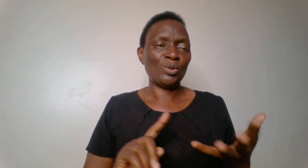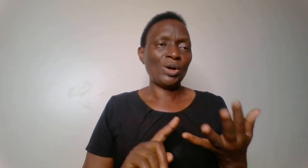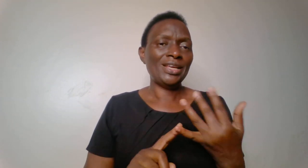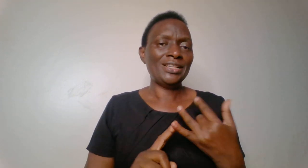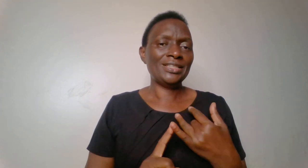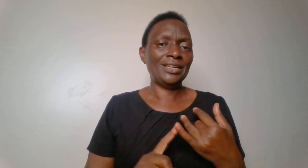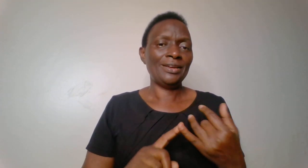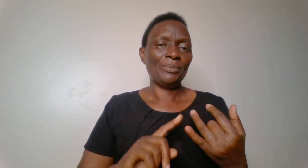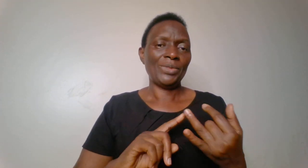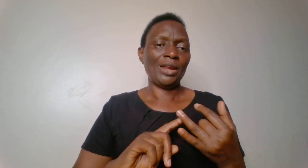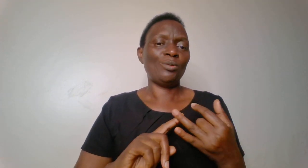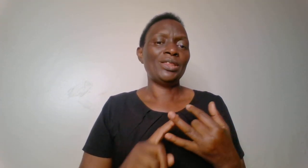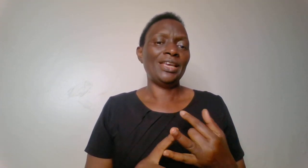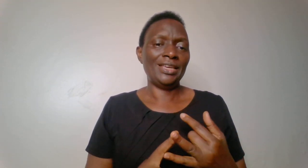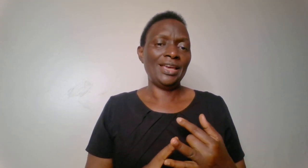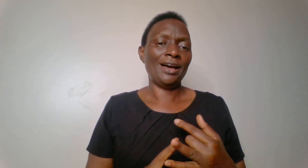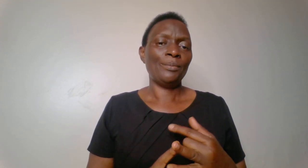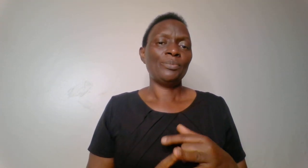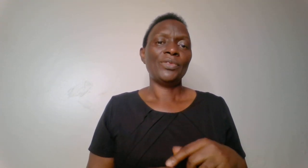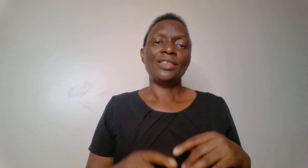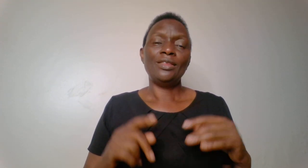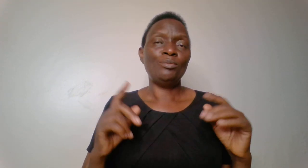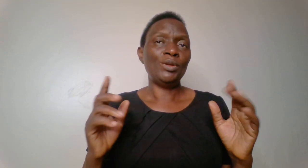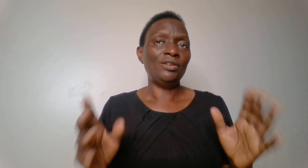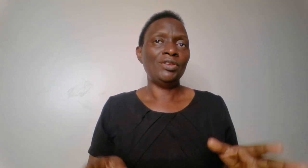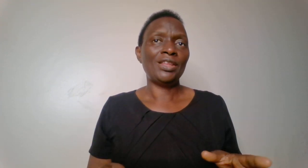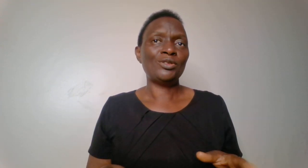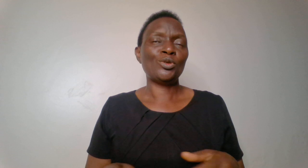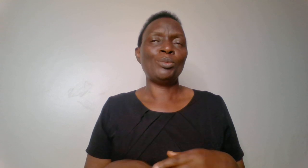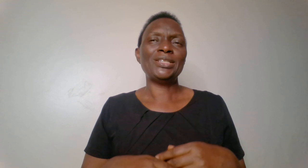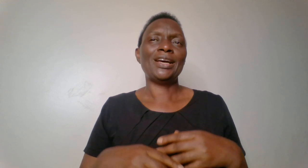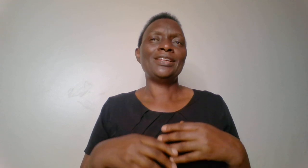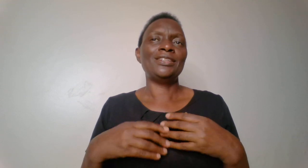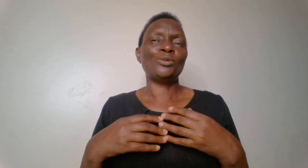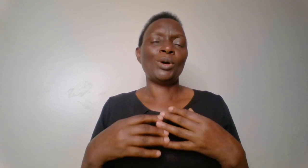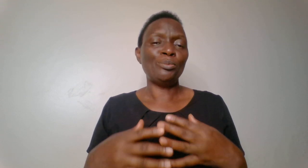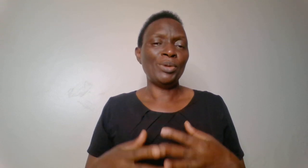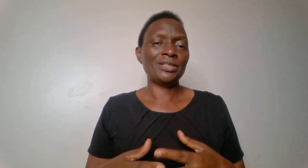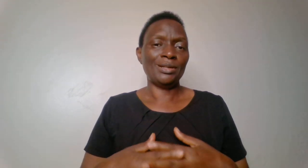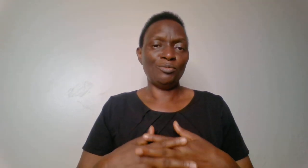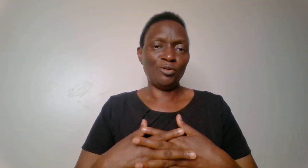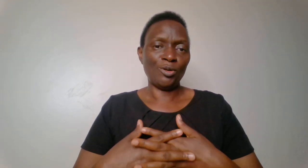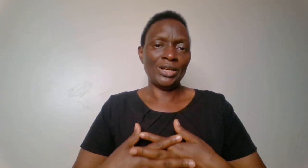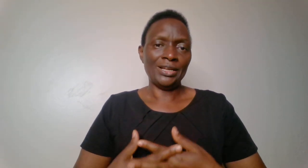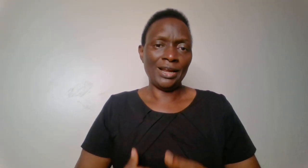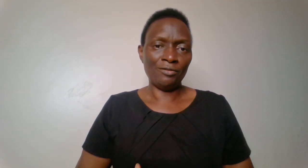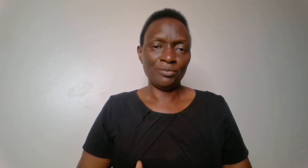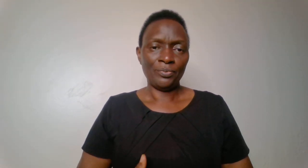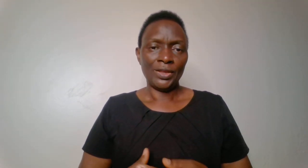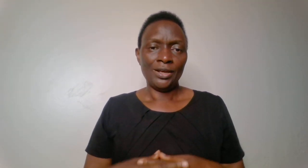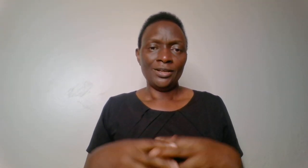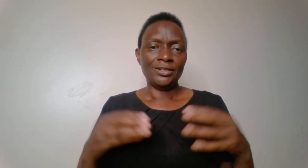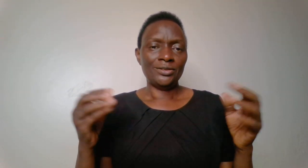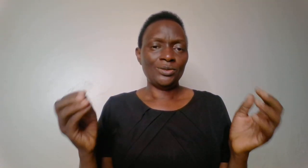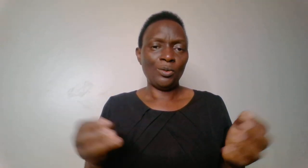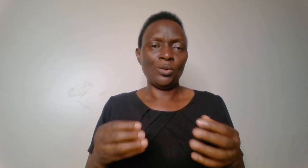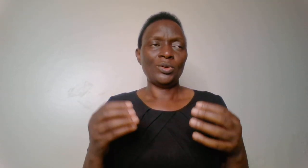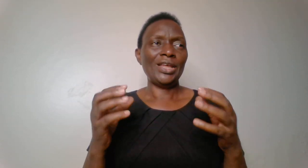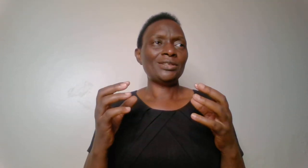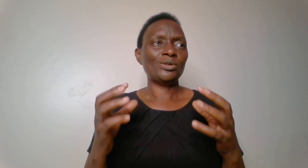but what they see and what they hear, they believe in that so much and it is what makes them fall in love. So there are